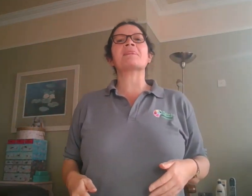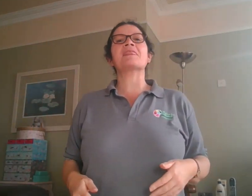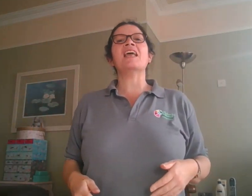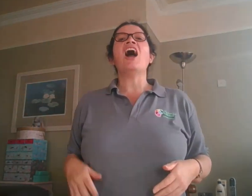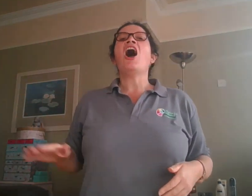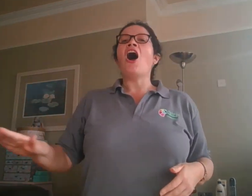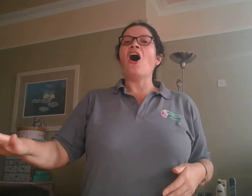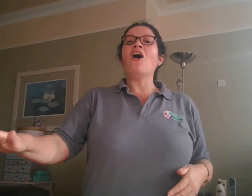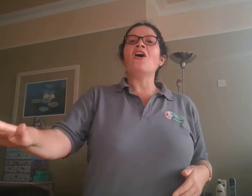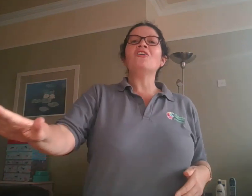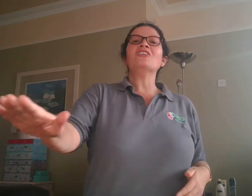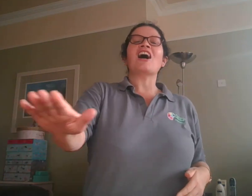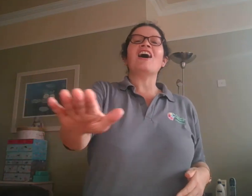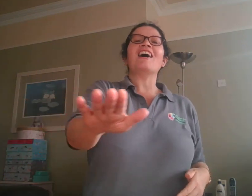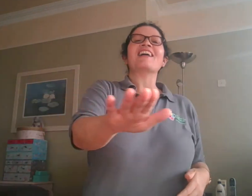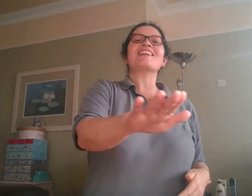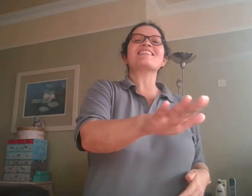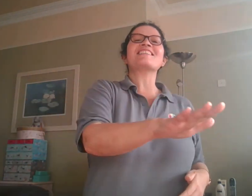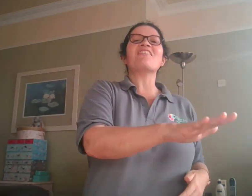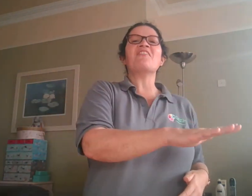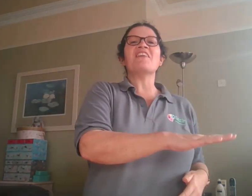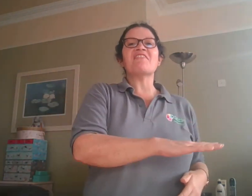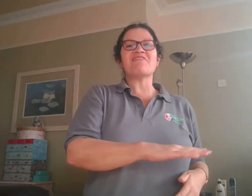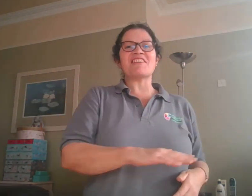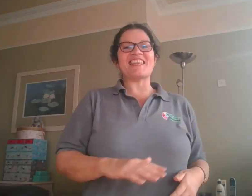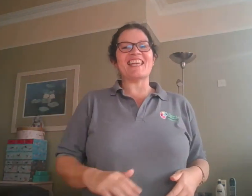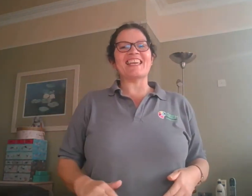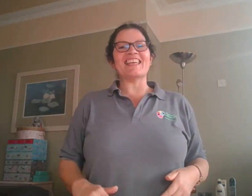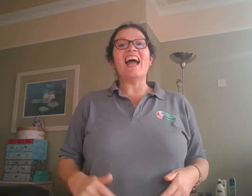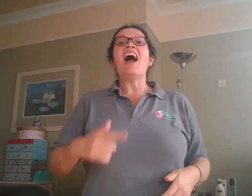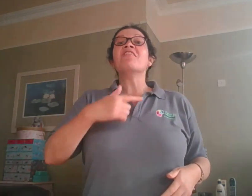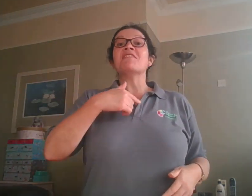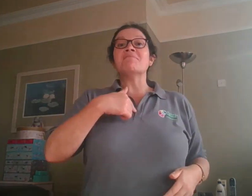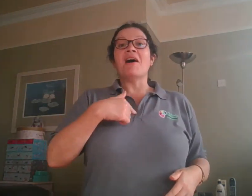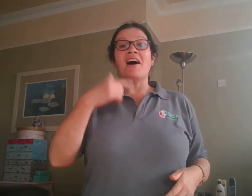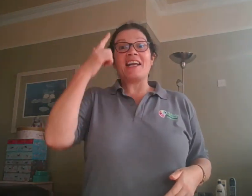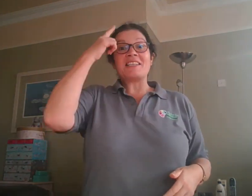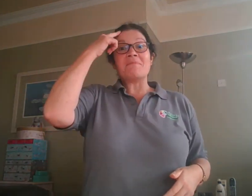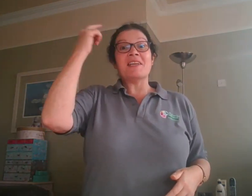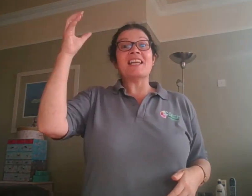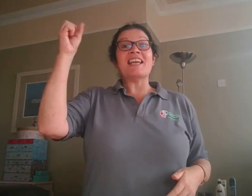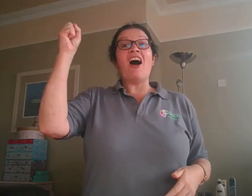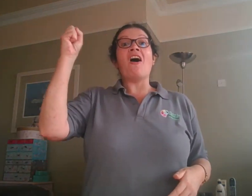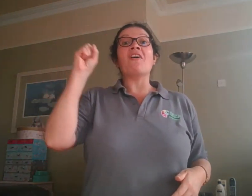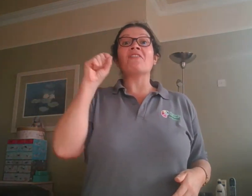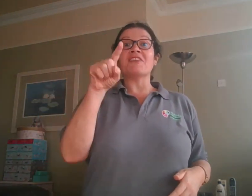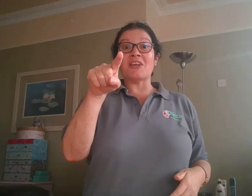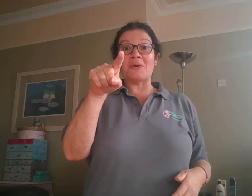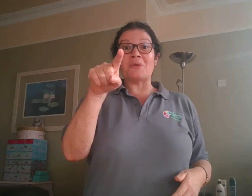All kinds of everything, remind me of you.